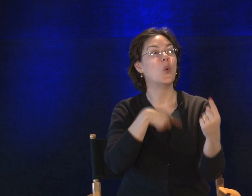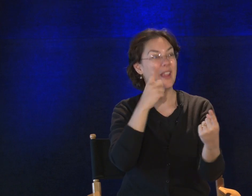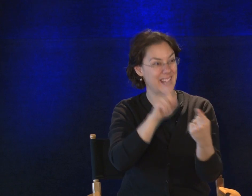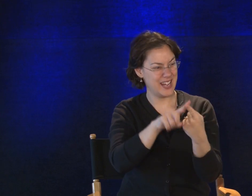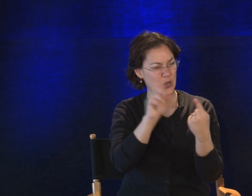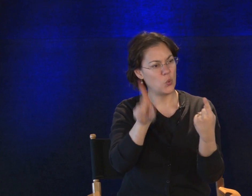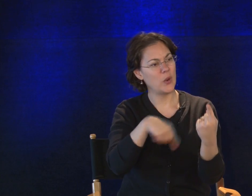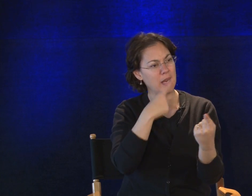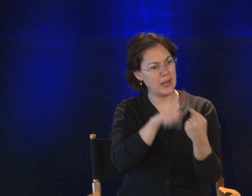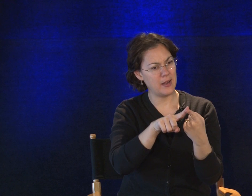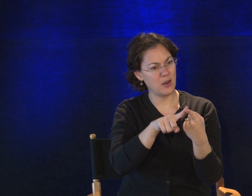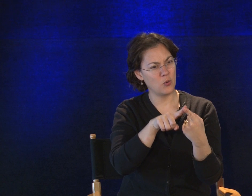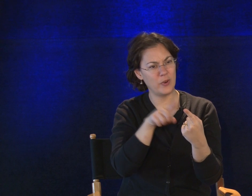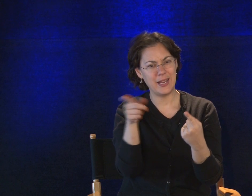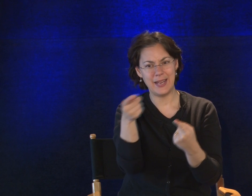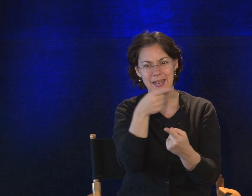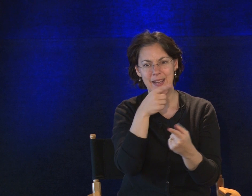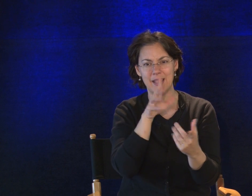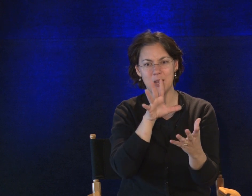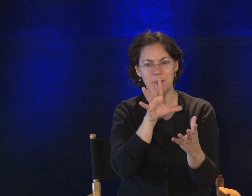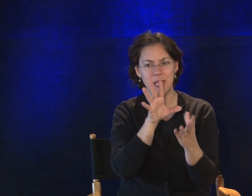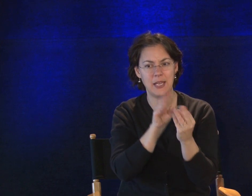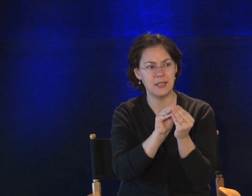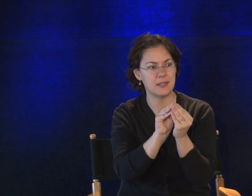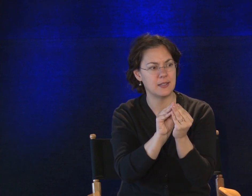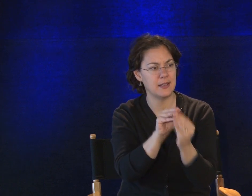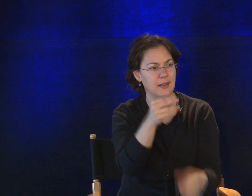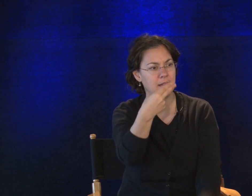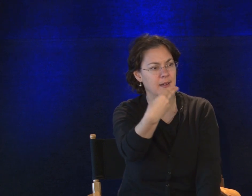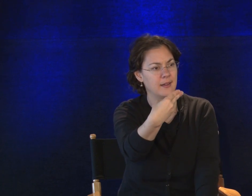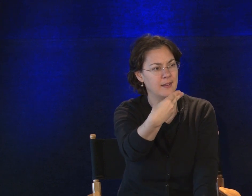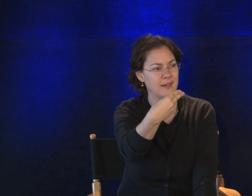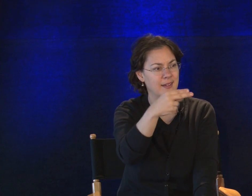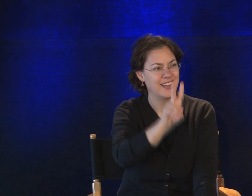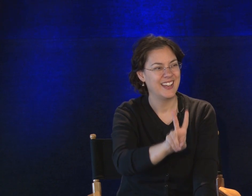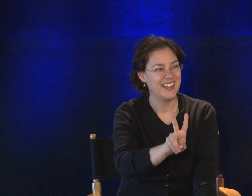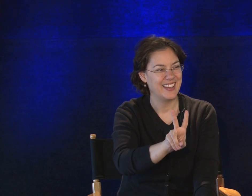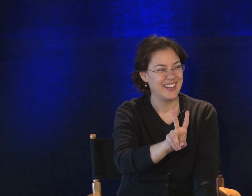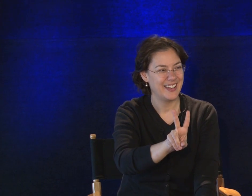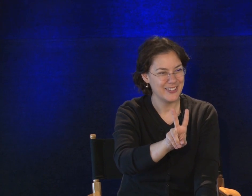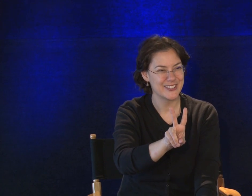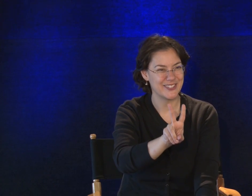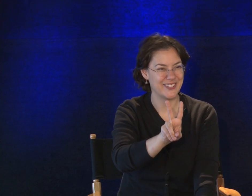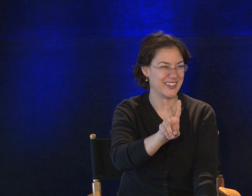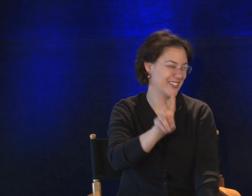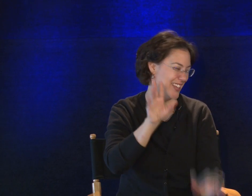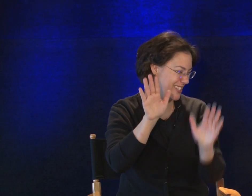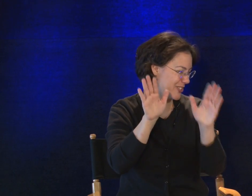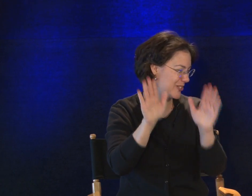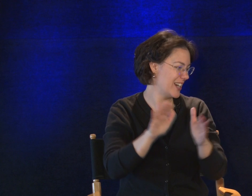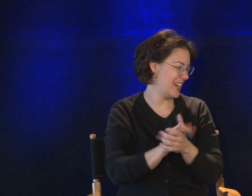When. When are we going to meet in Hendersonville? That's great.